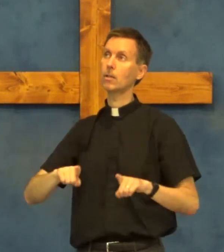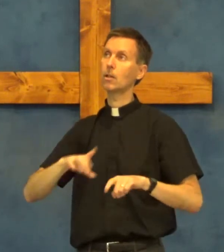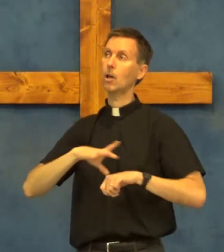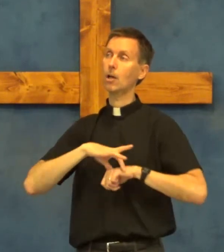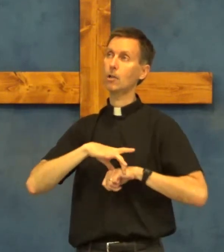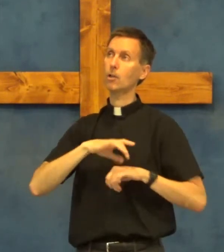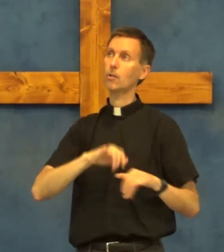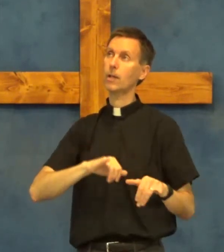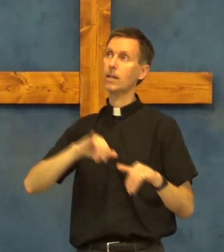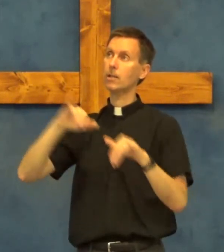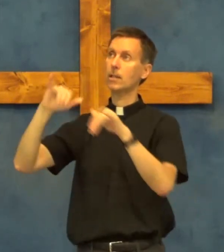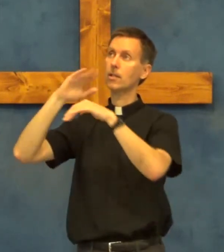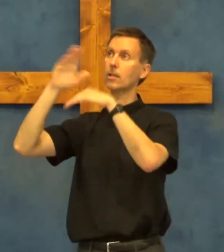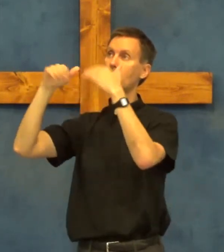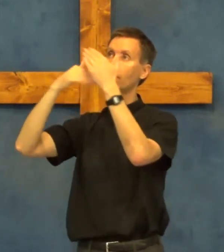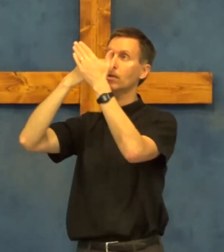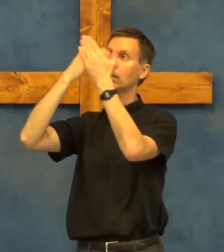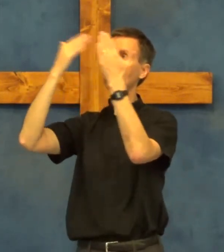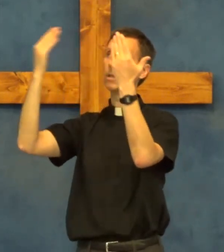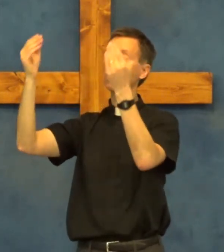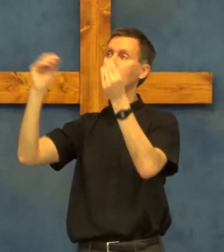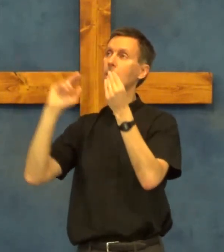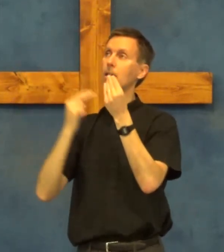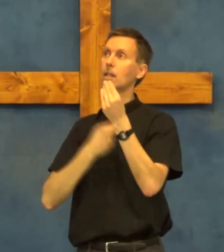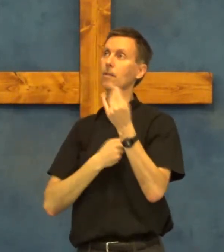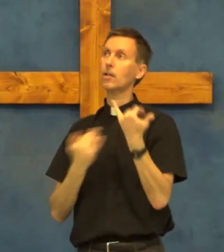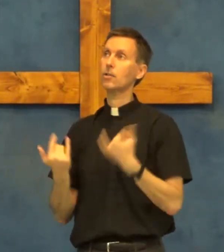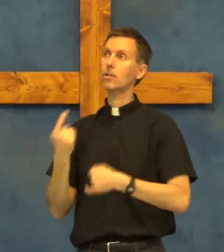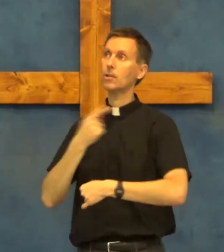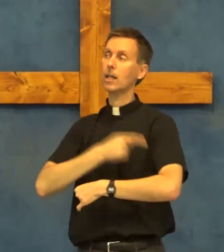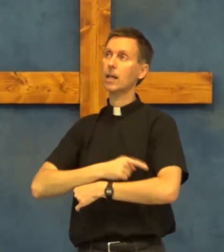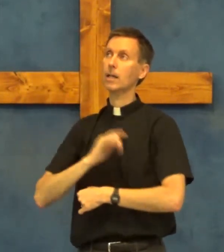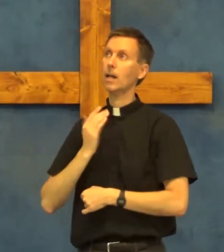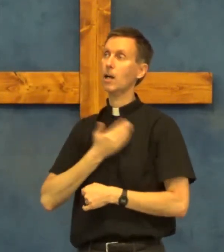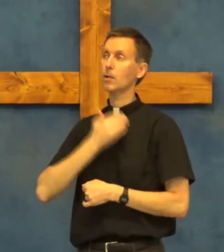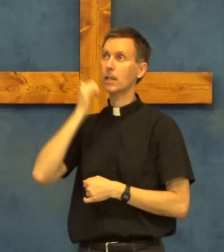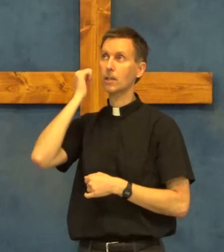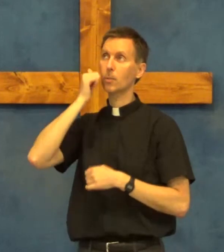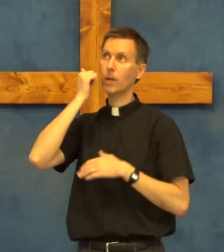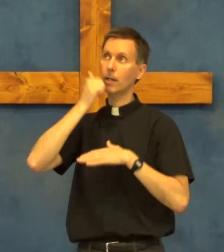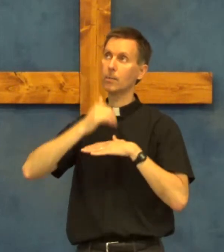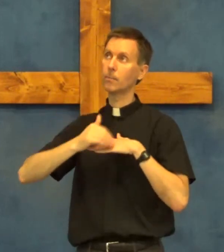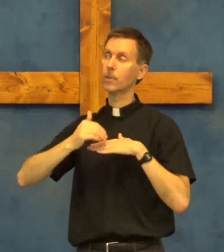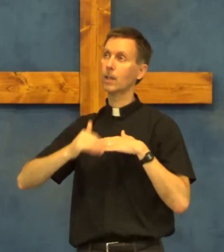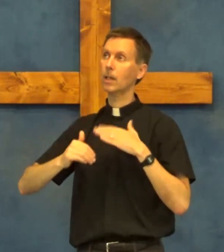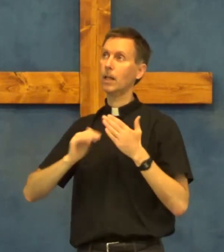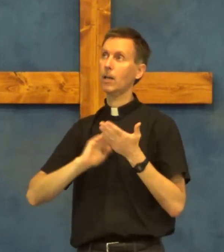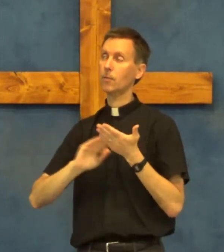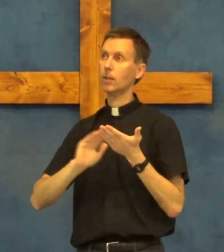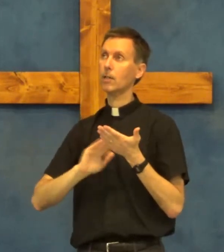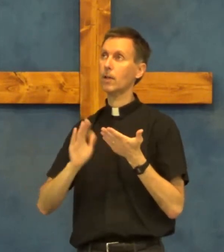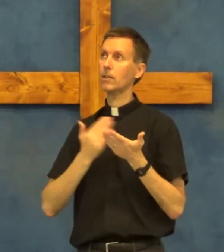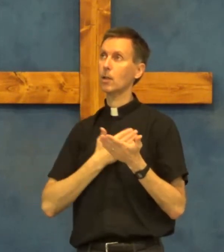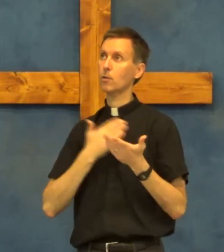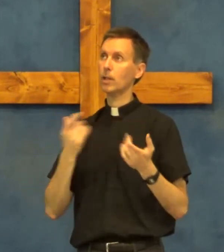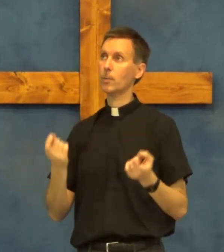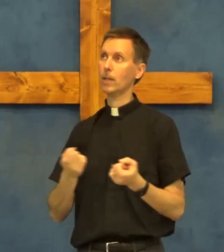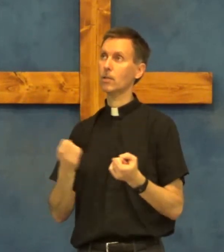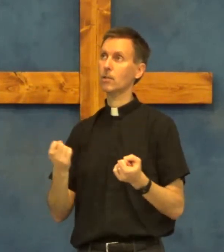on earth as it is in heaven give us this day our daily bread and forgive us our trespasses